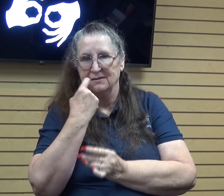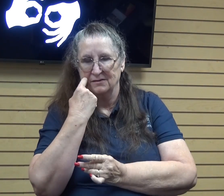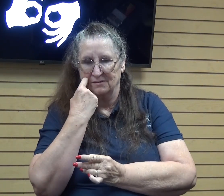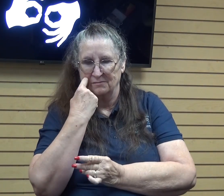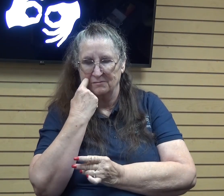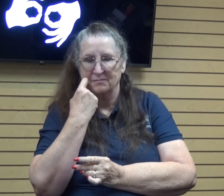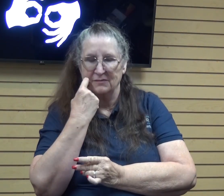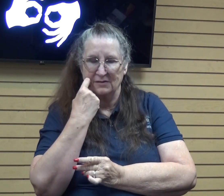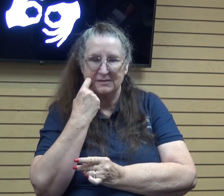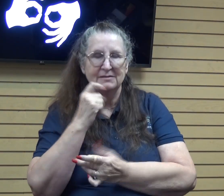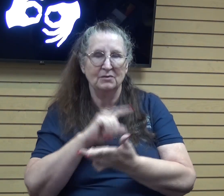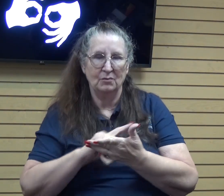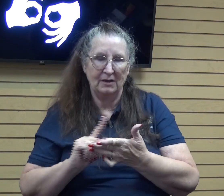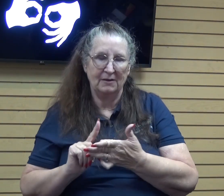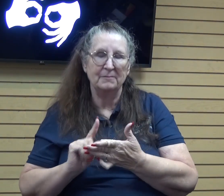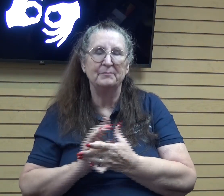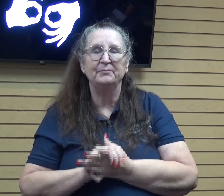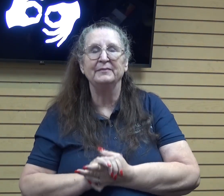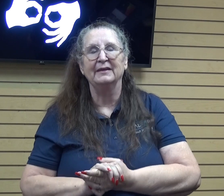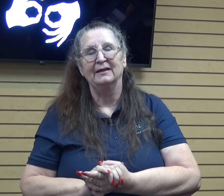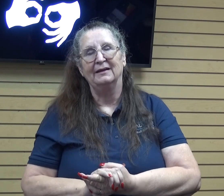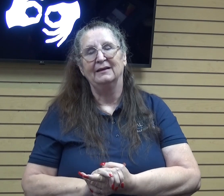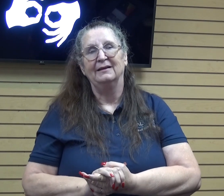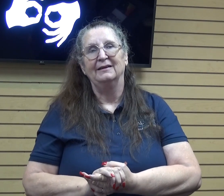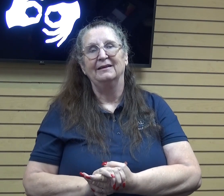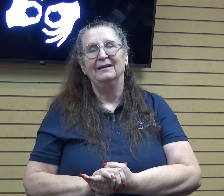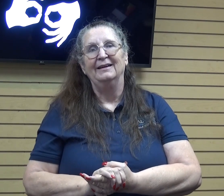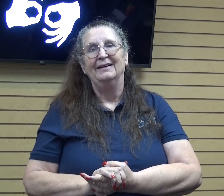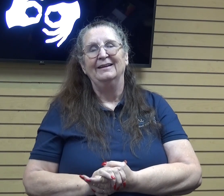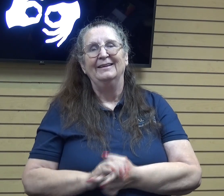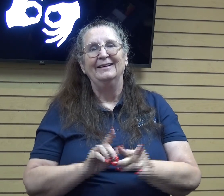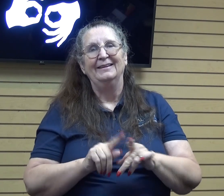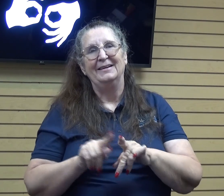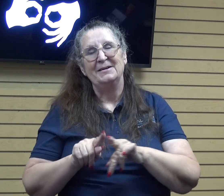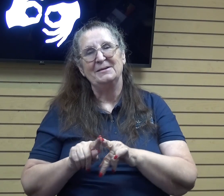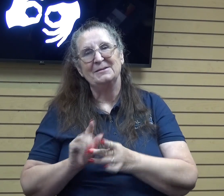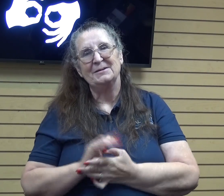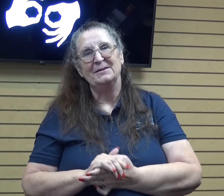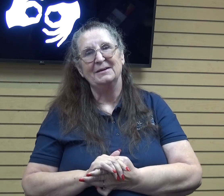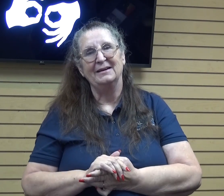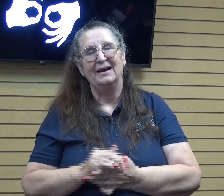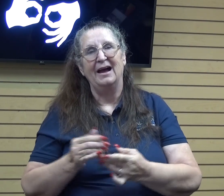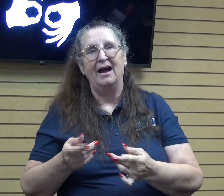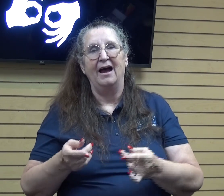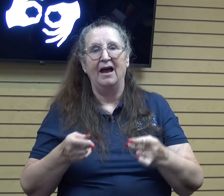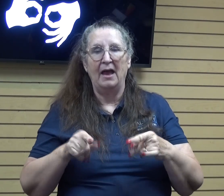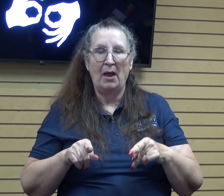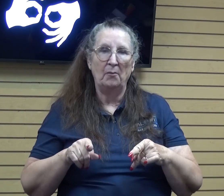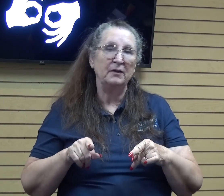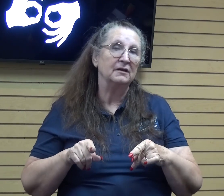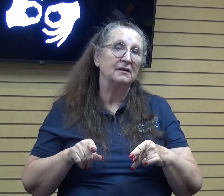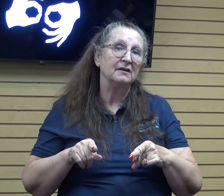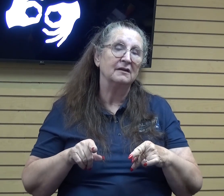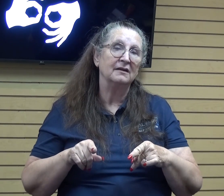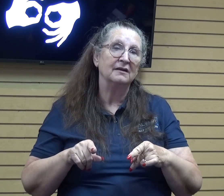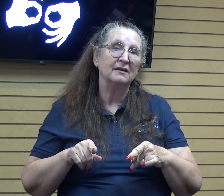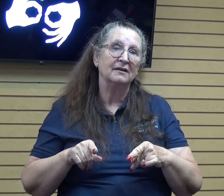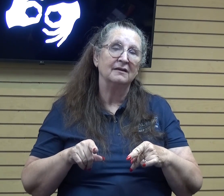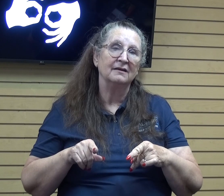also I just happened to be